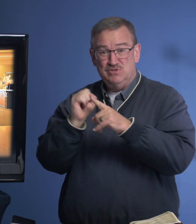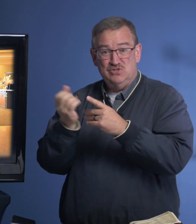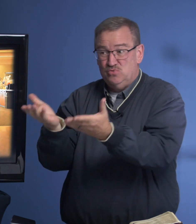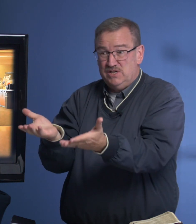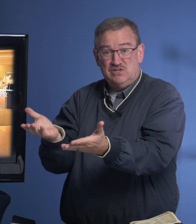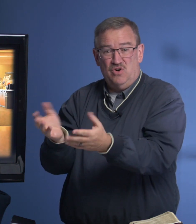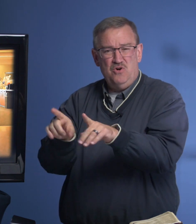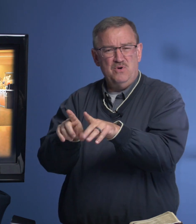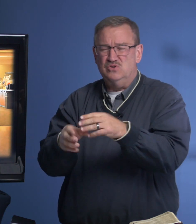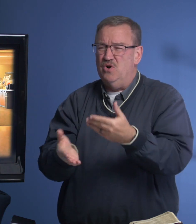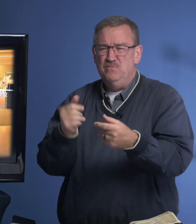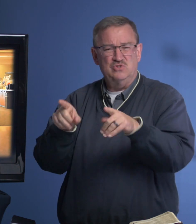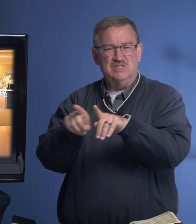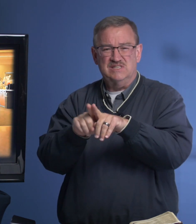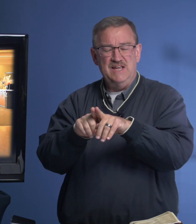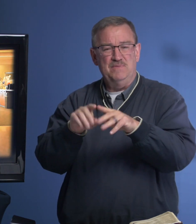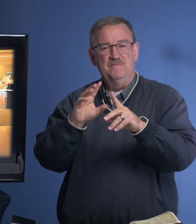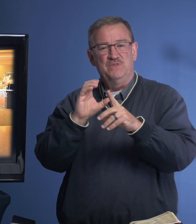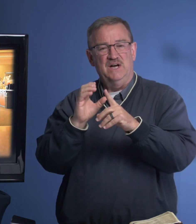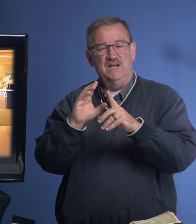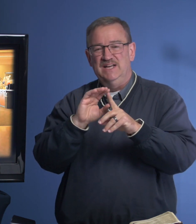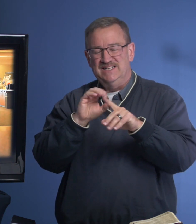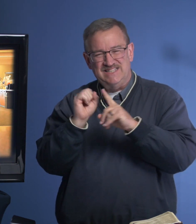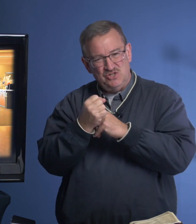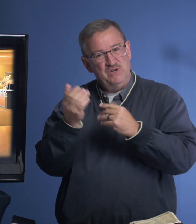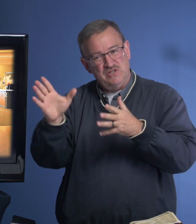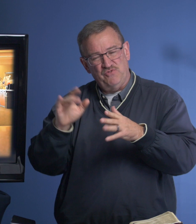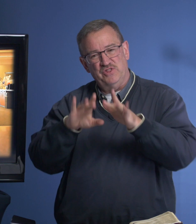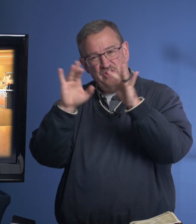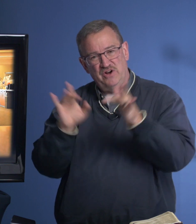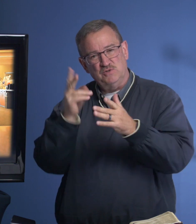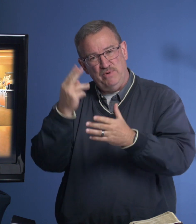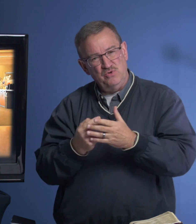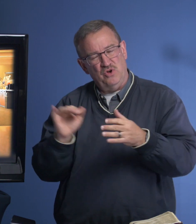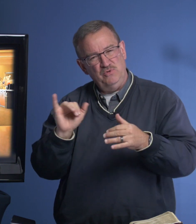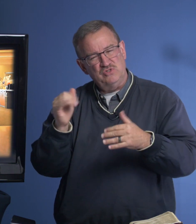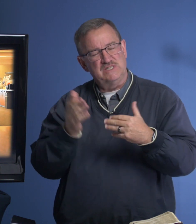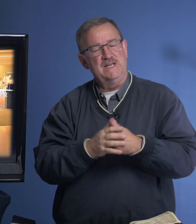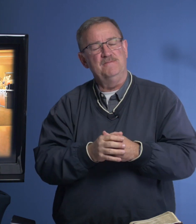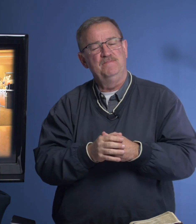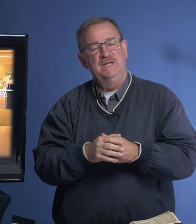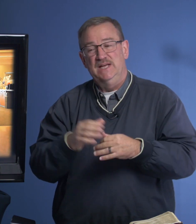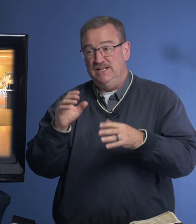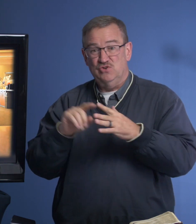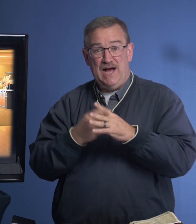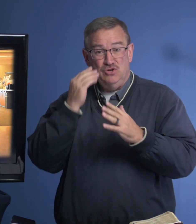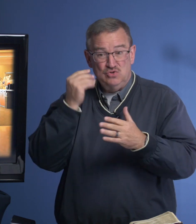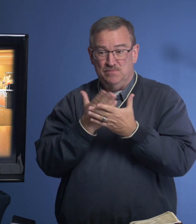situation, almost the same situation for their hearts, both almost the same. And so I knew some